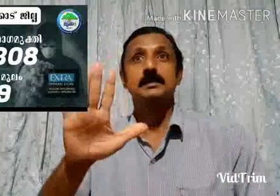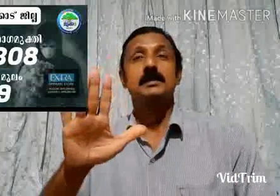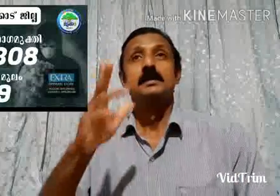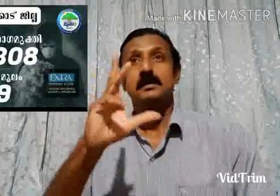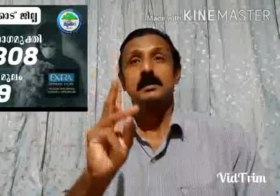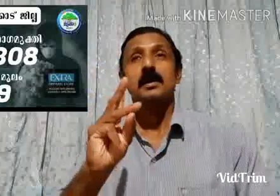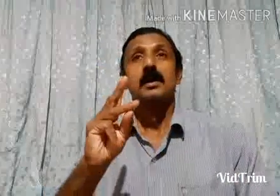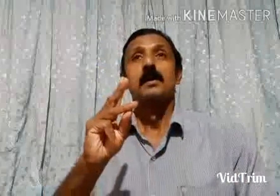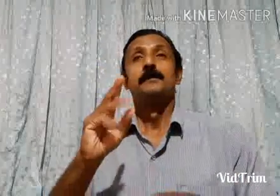If I asked